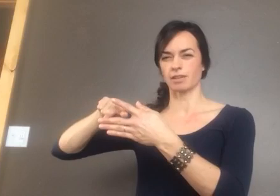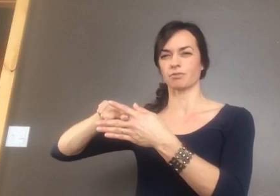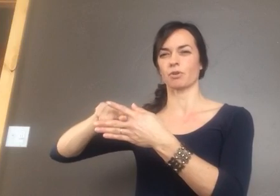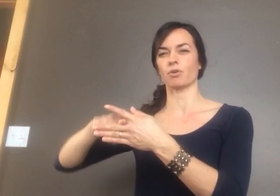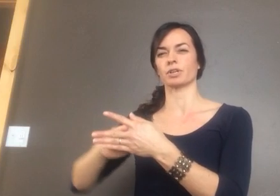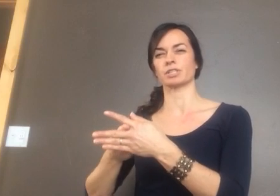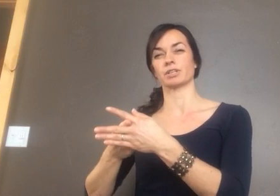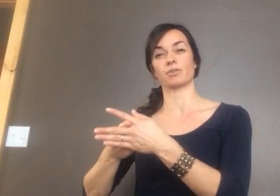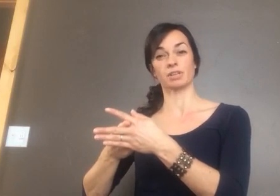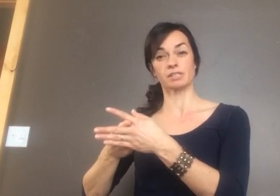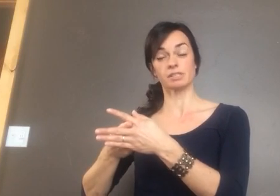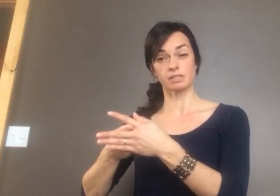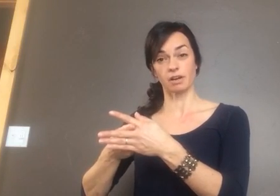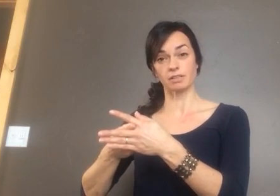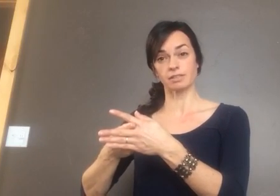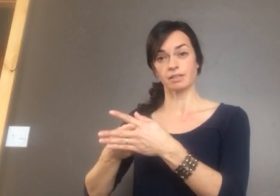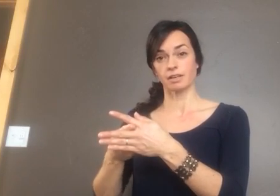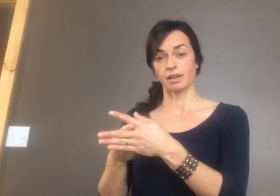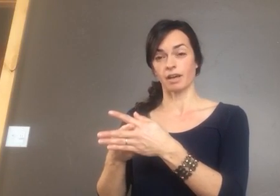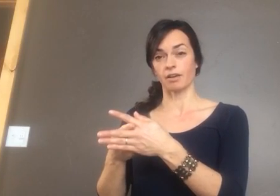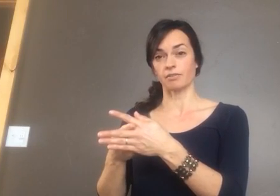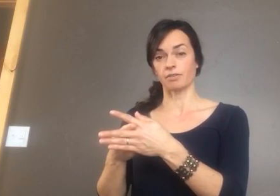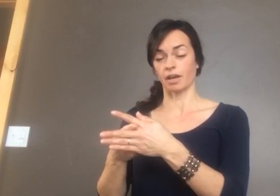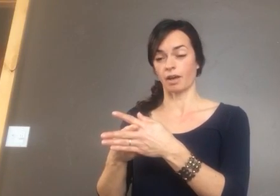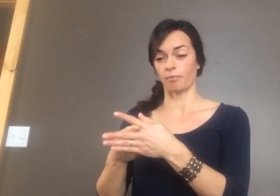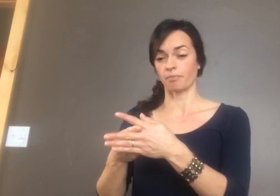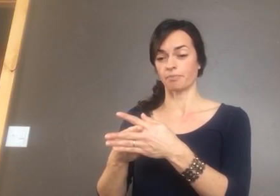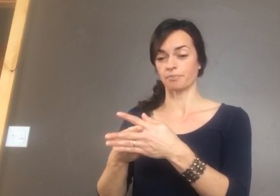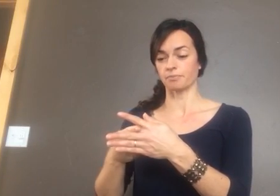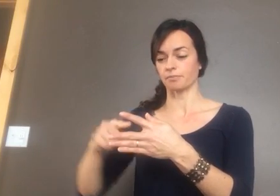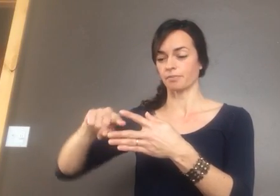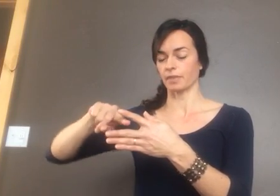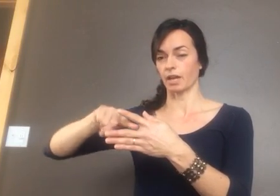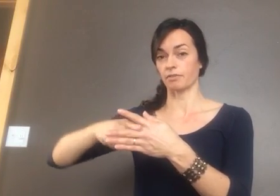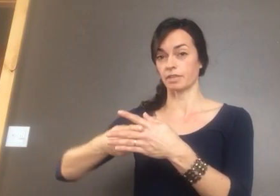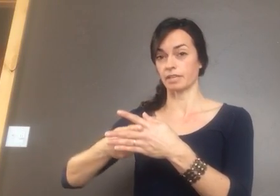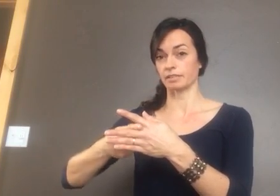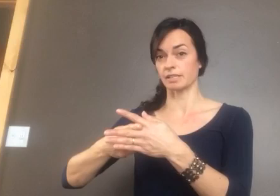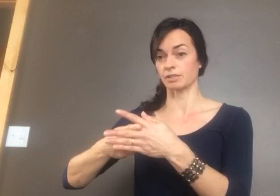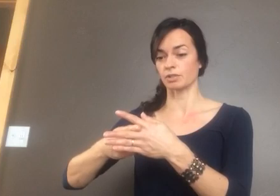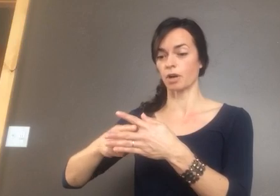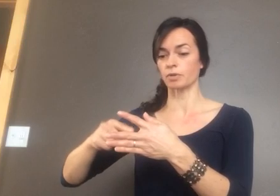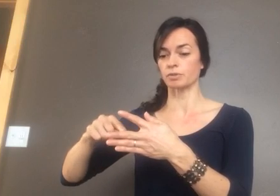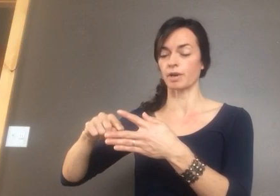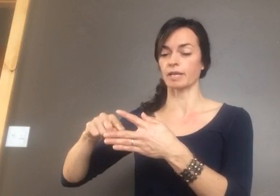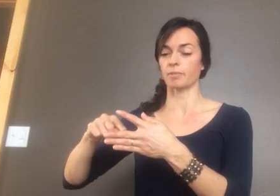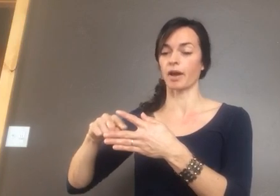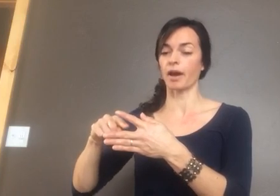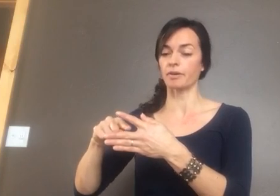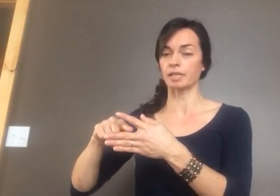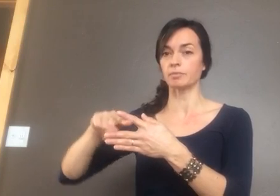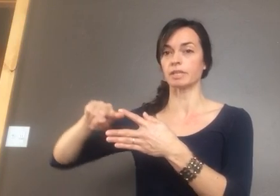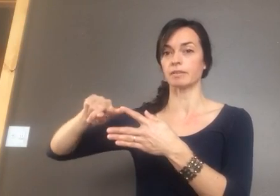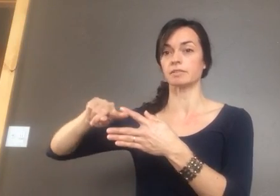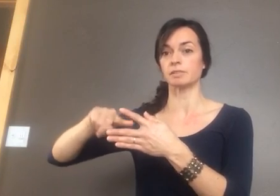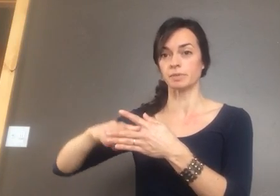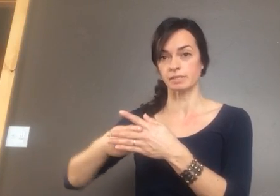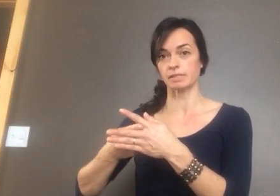sign for origin or the start of things. And so Darwin was writing about how he believes species